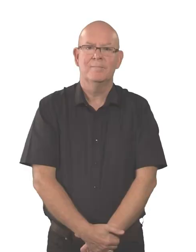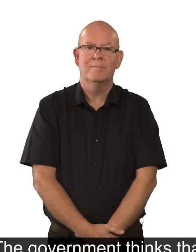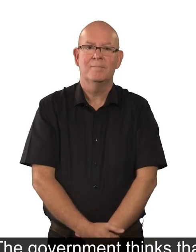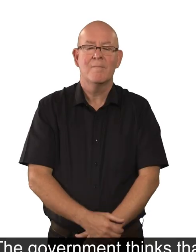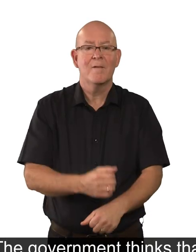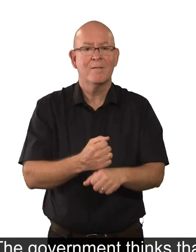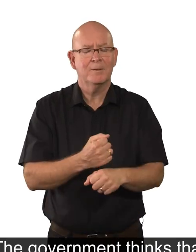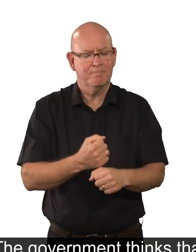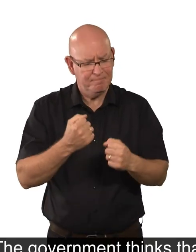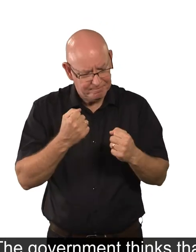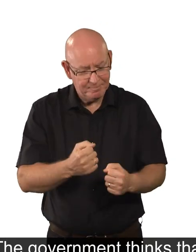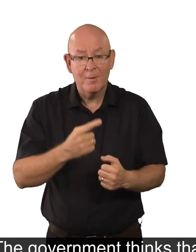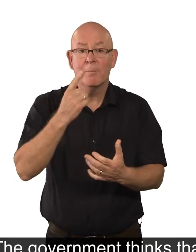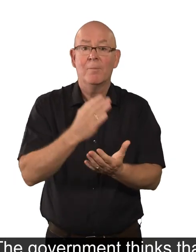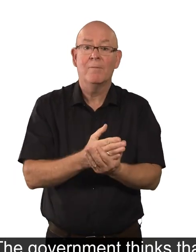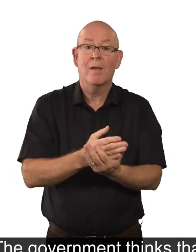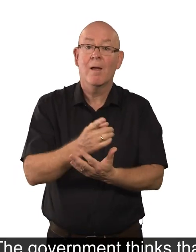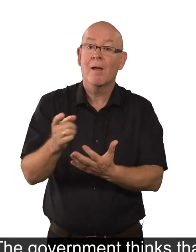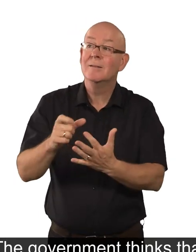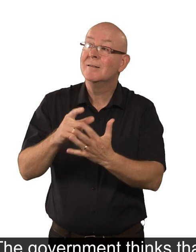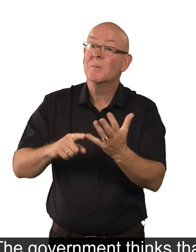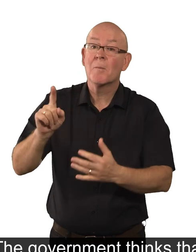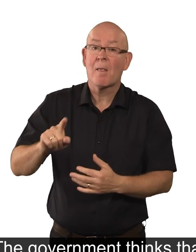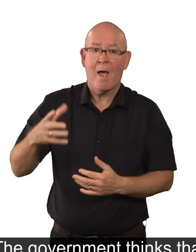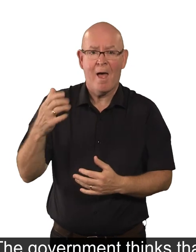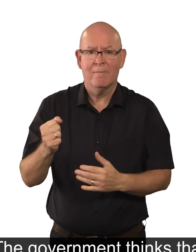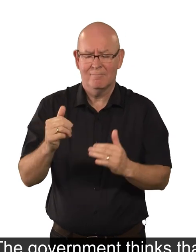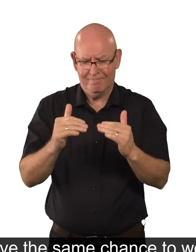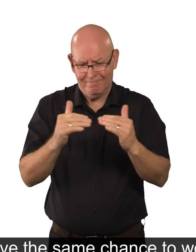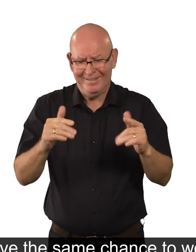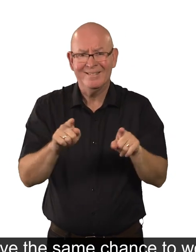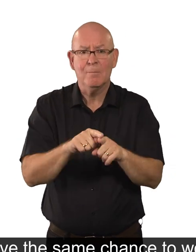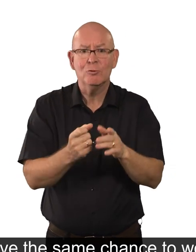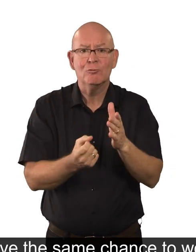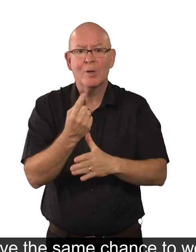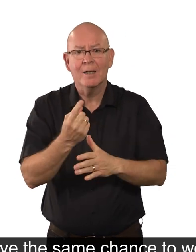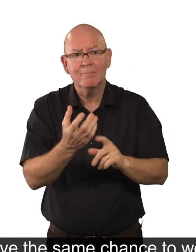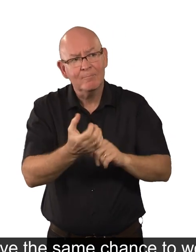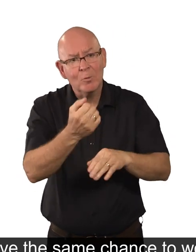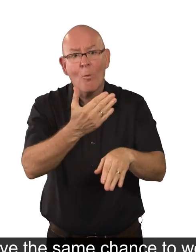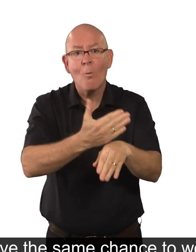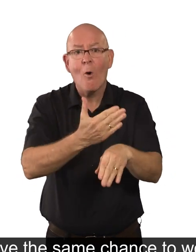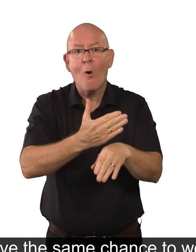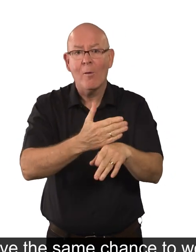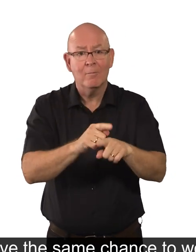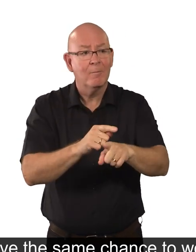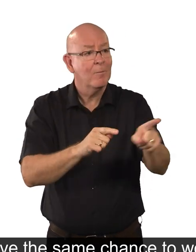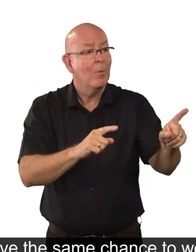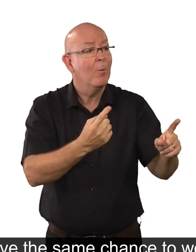The Government thinks that it is important that disabled people have the same chance to work as people that